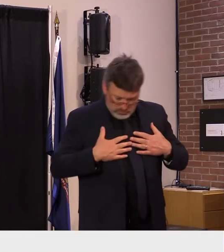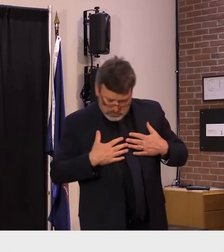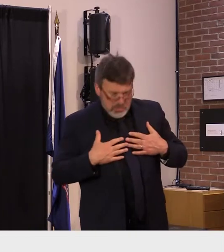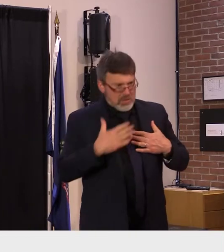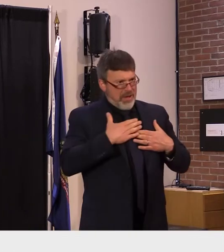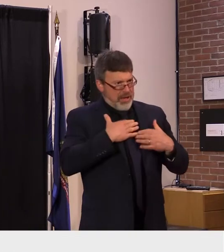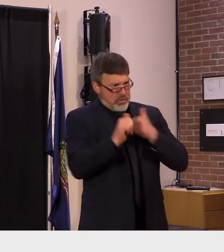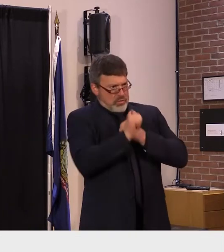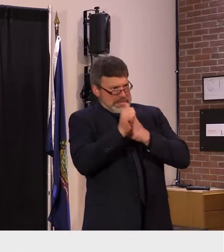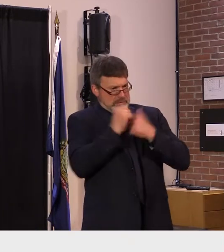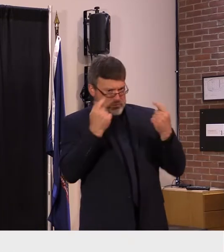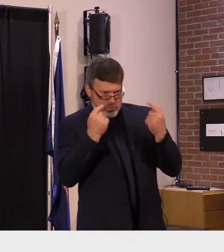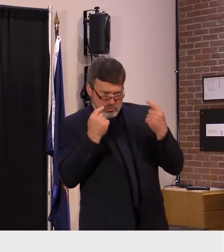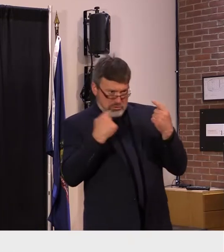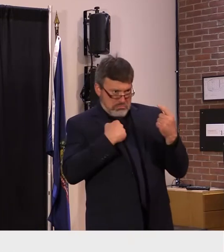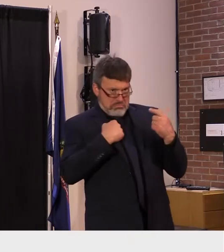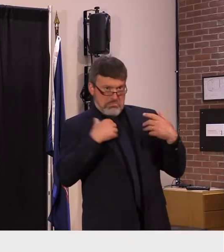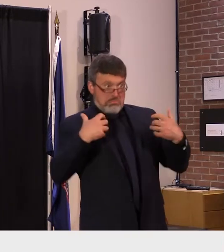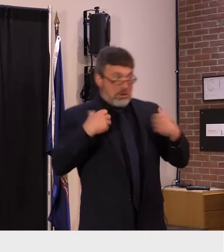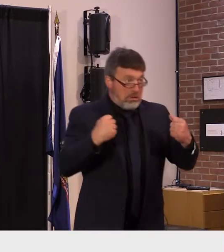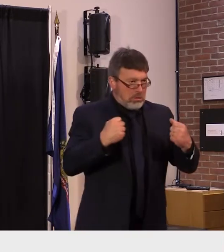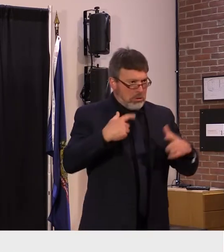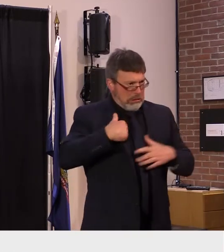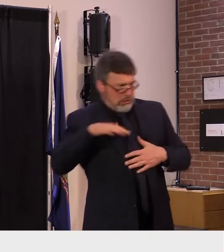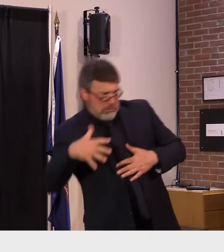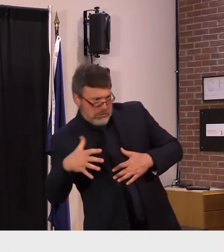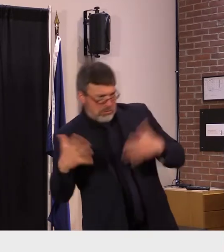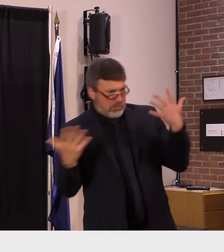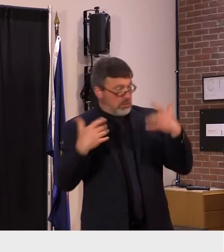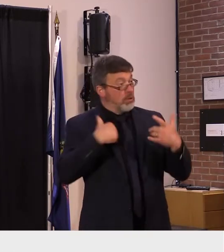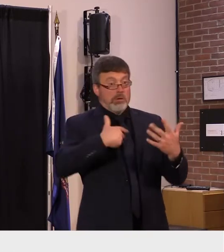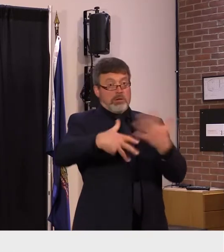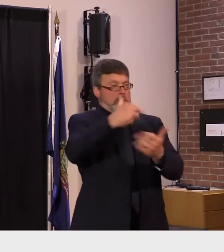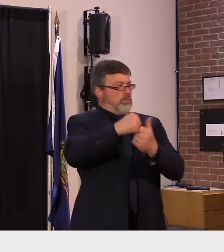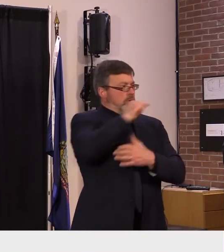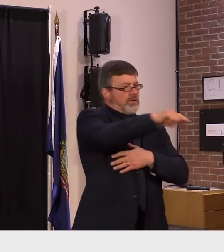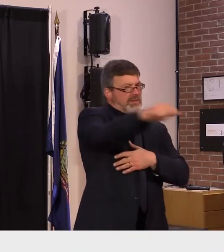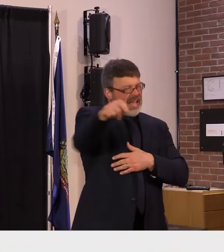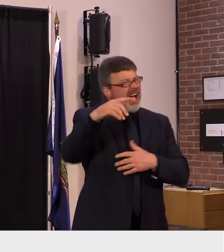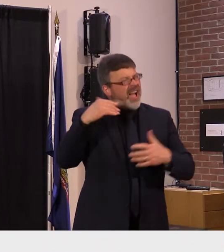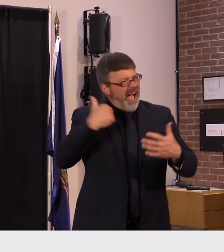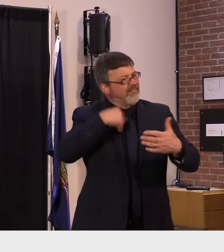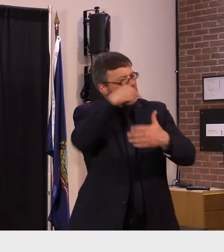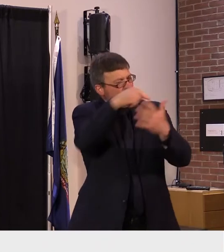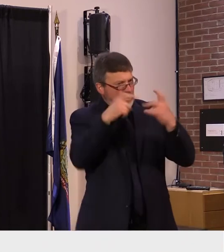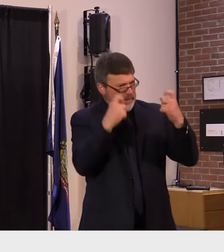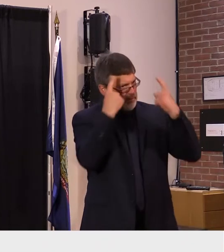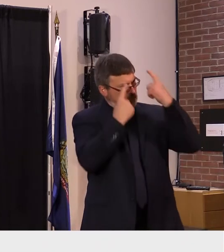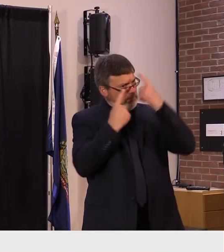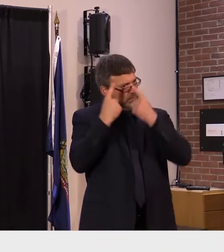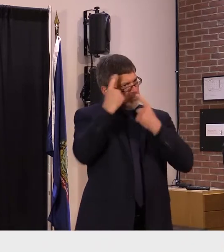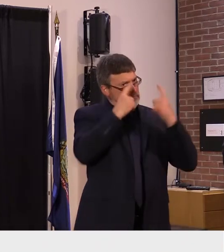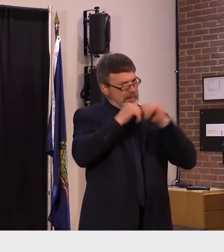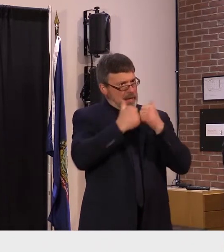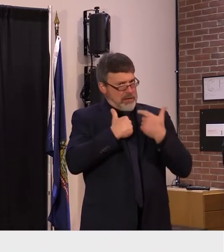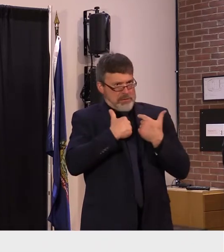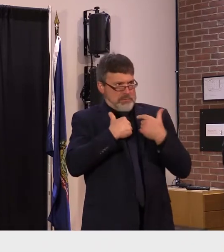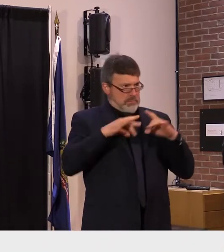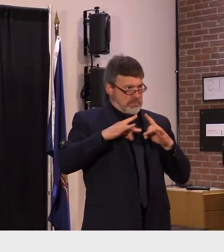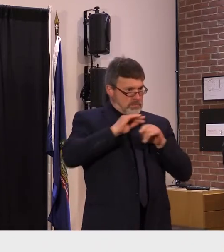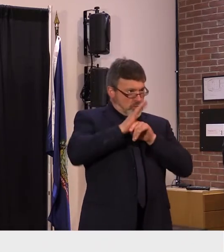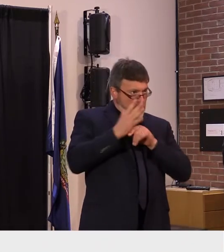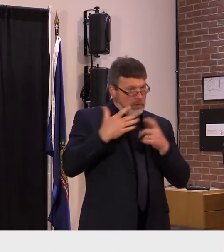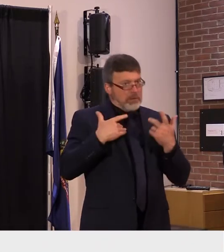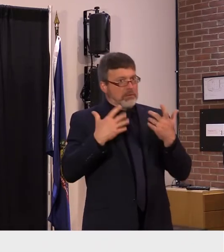or avoiding crowds or travel when transmission may be higher what we have been witnessing is